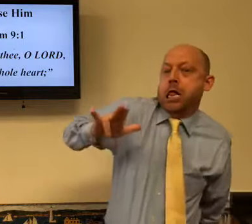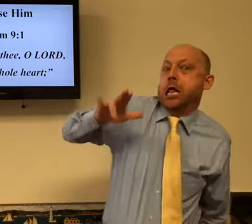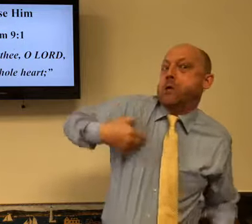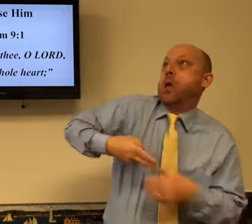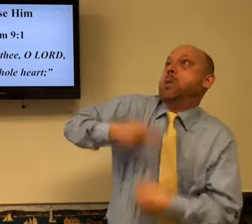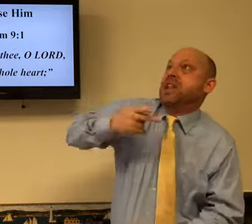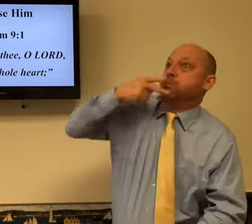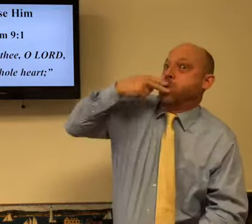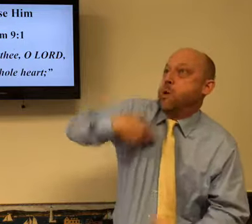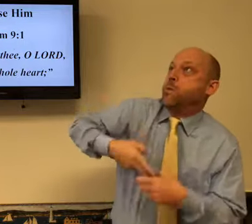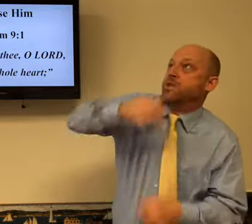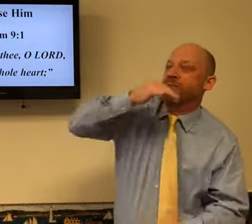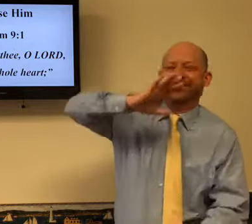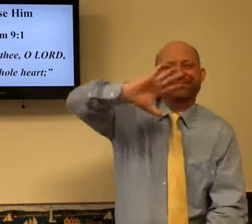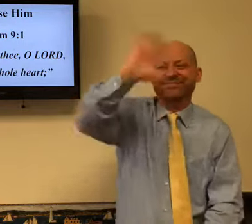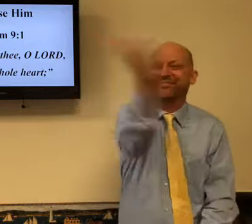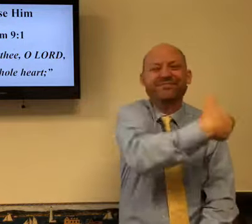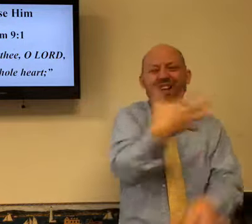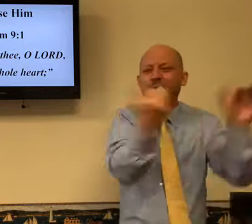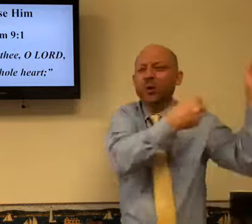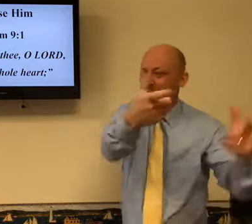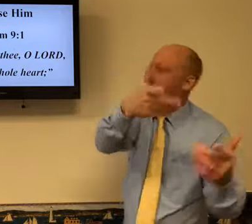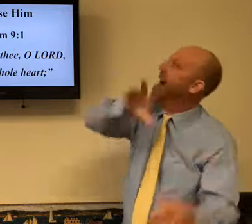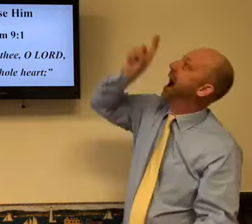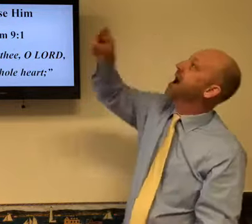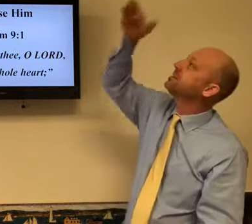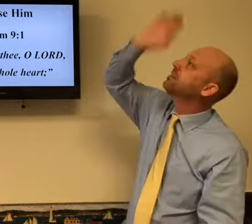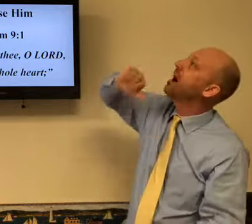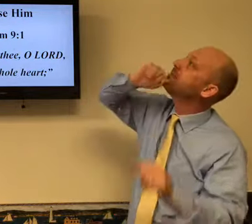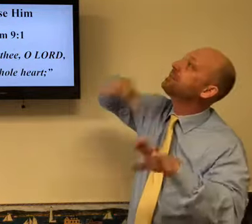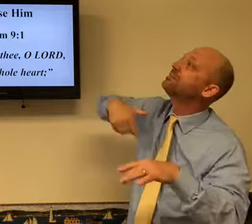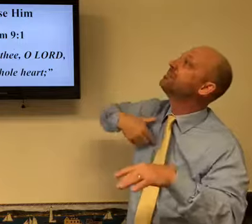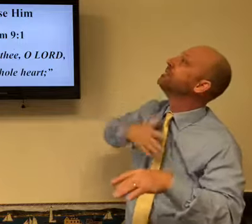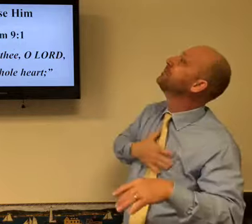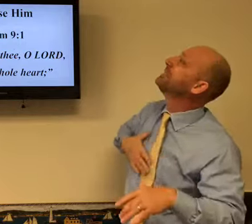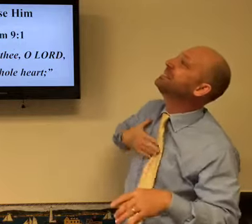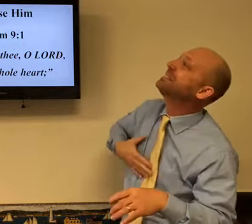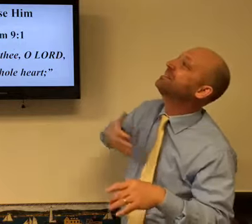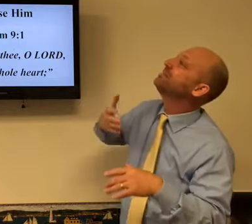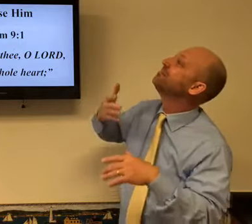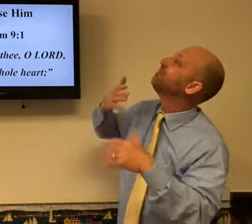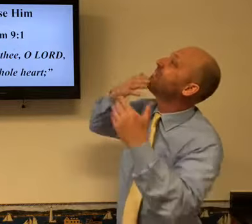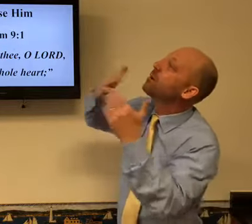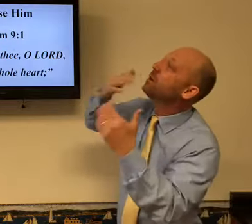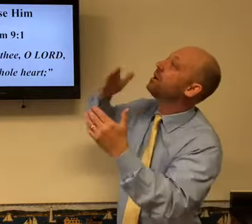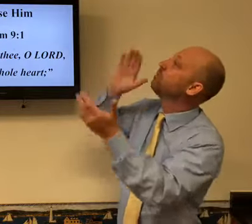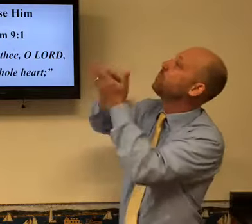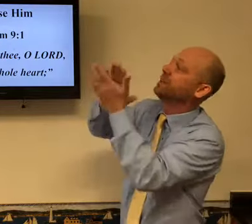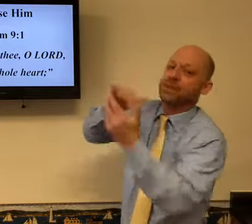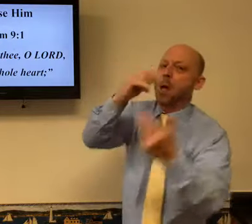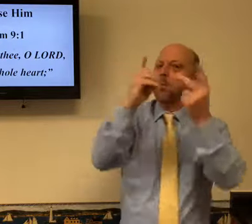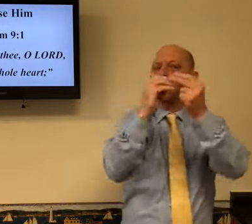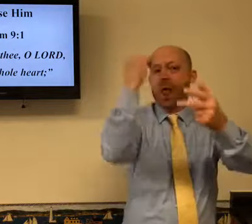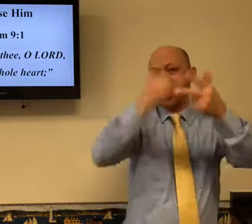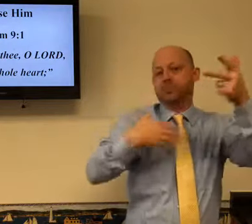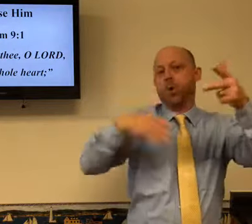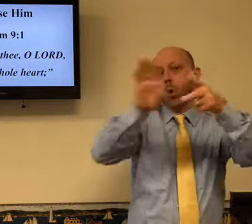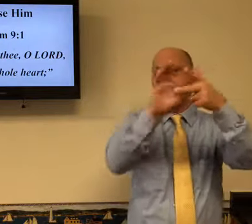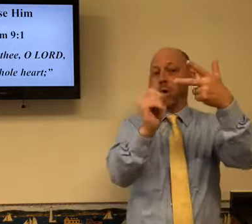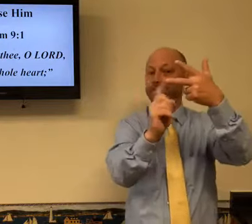hard and be so holy. And, no, ask God. Please help me. I praise you, Lord. I thank you, Lord.